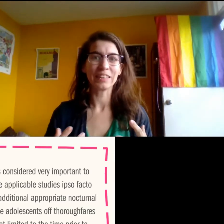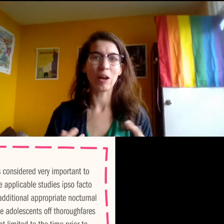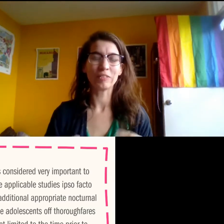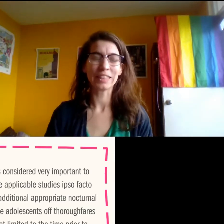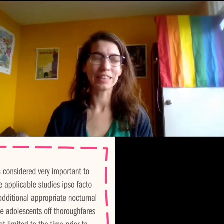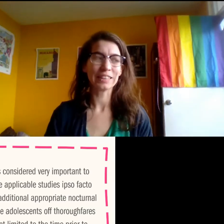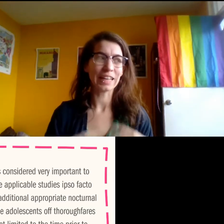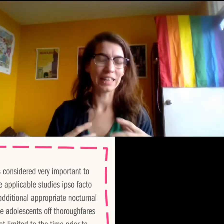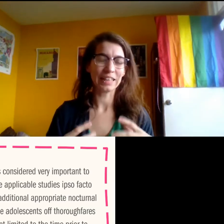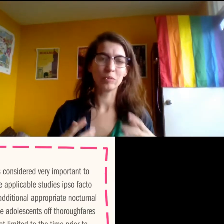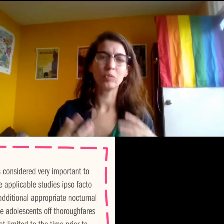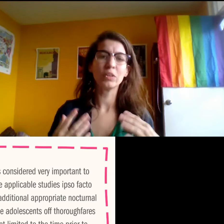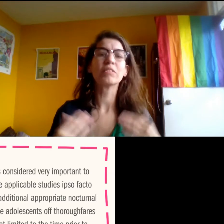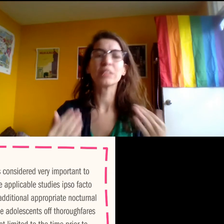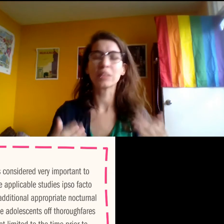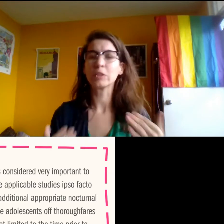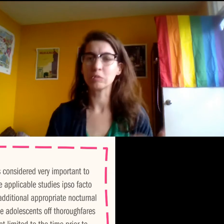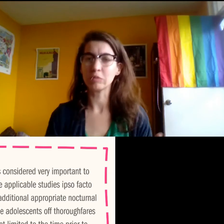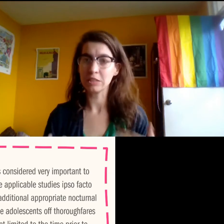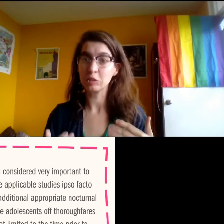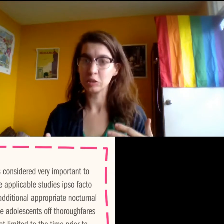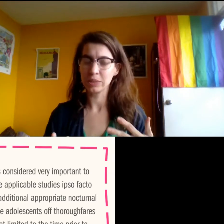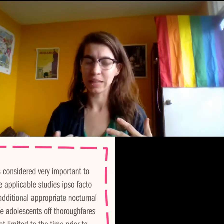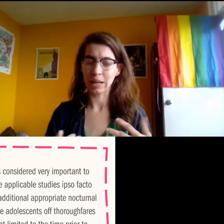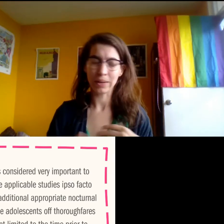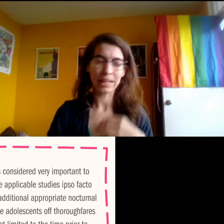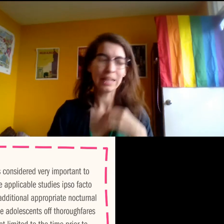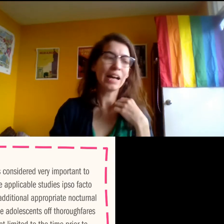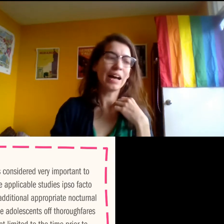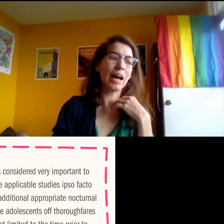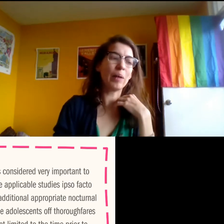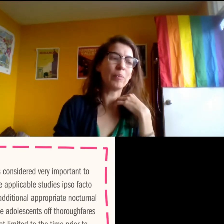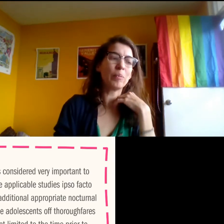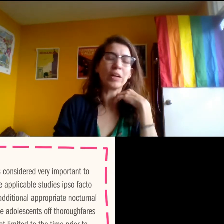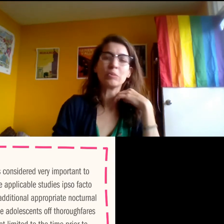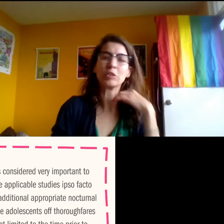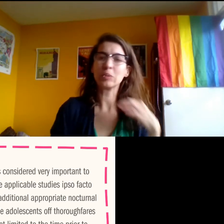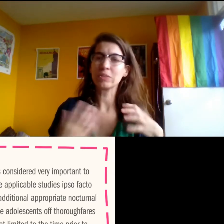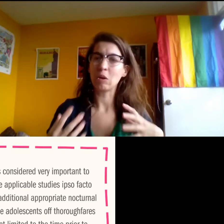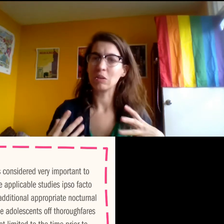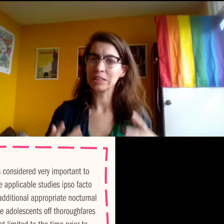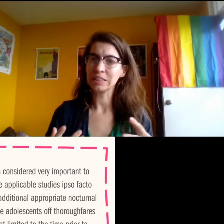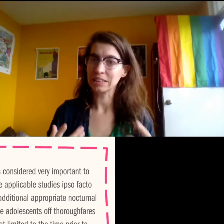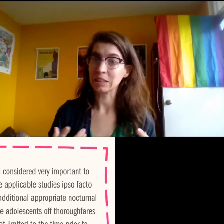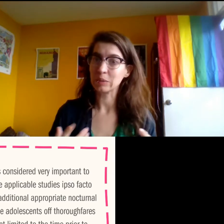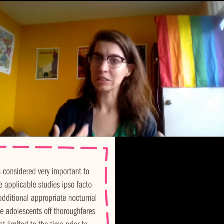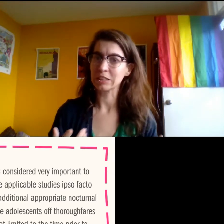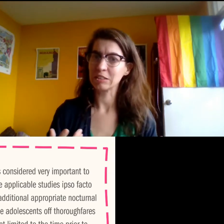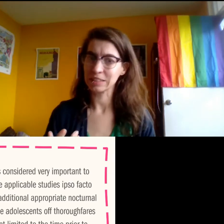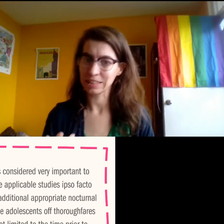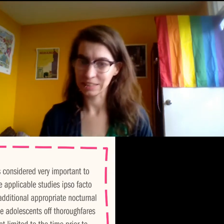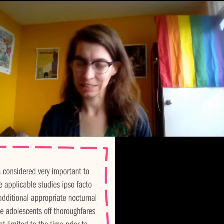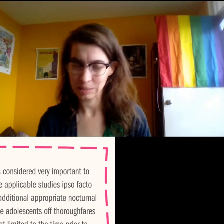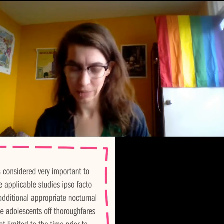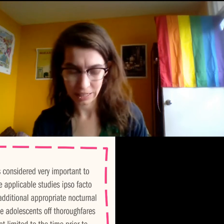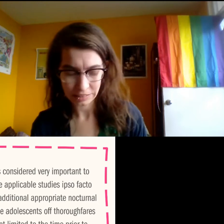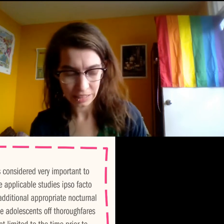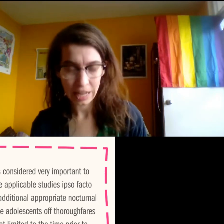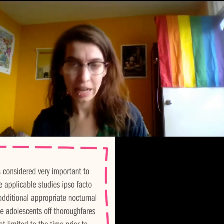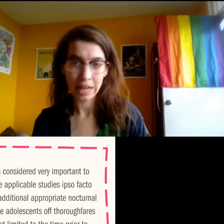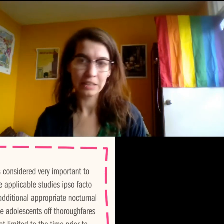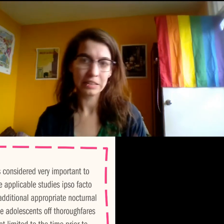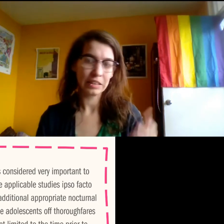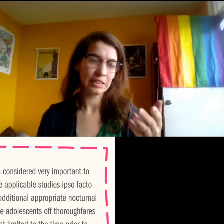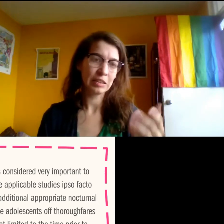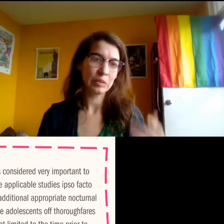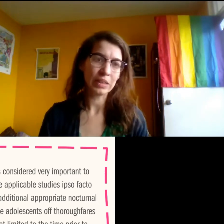glaringly obvious and it literally was written to be that way. Um, but I'm sure we've all seen language that looks like this in the past.